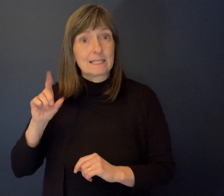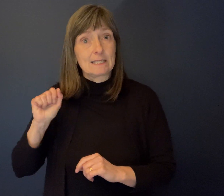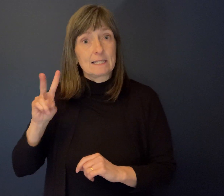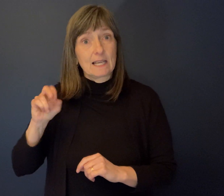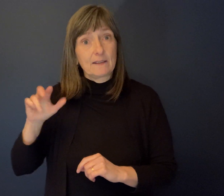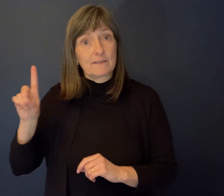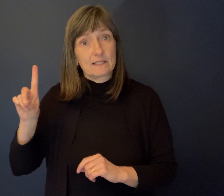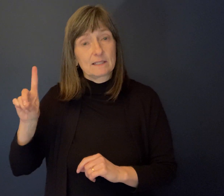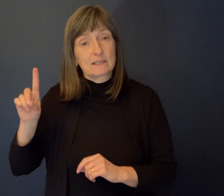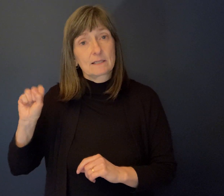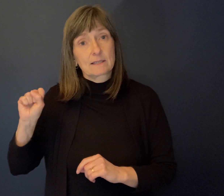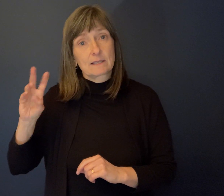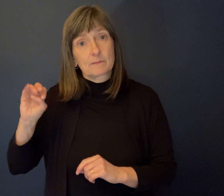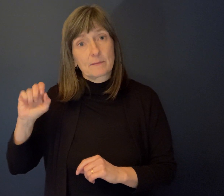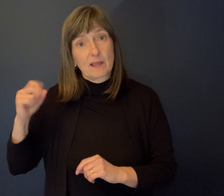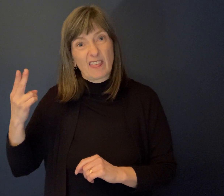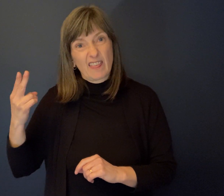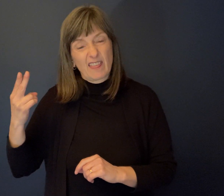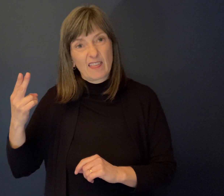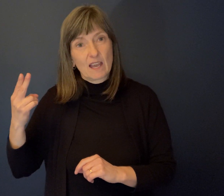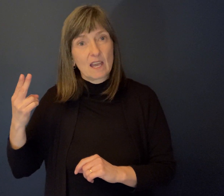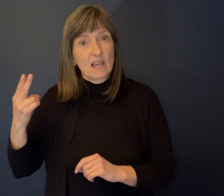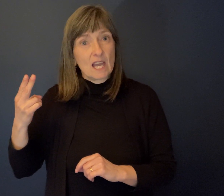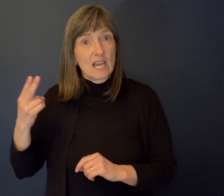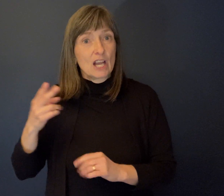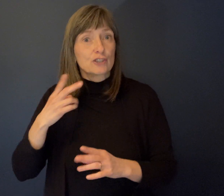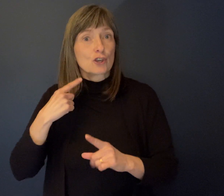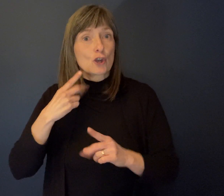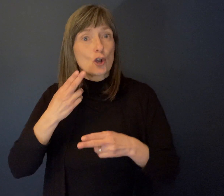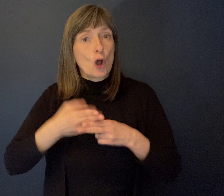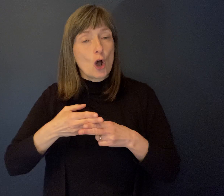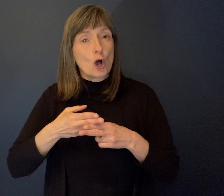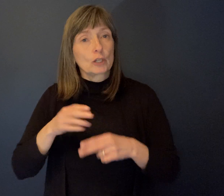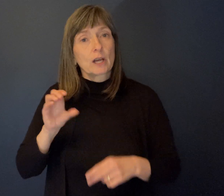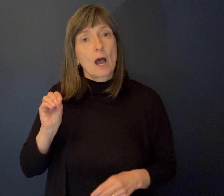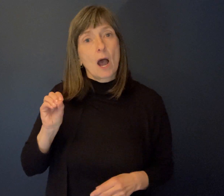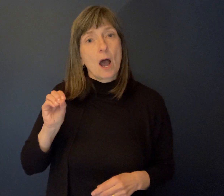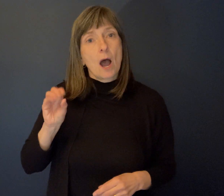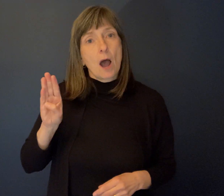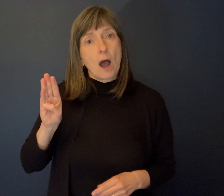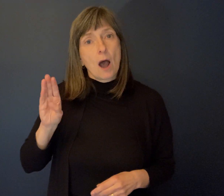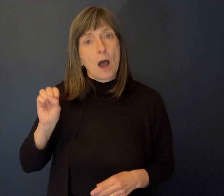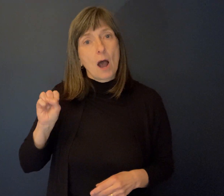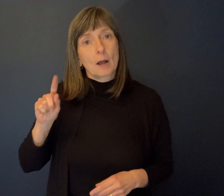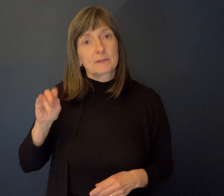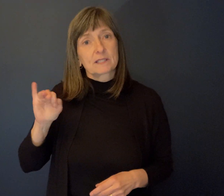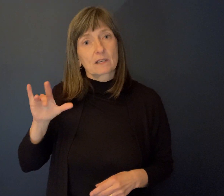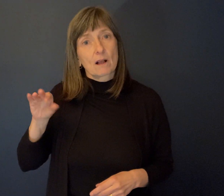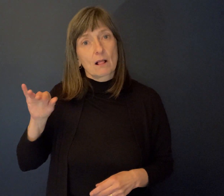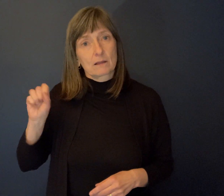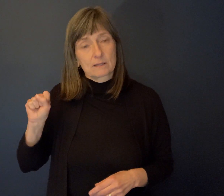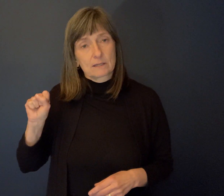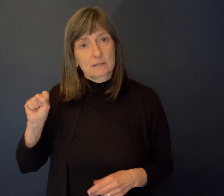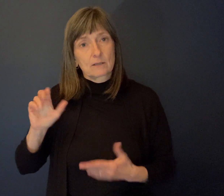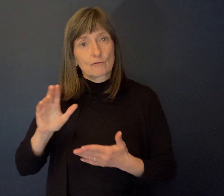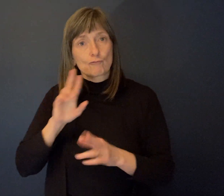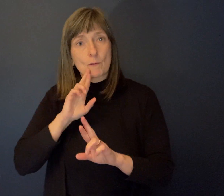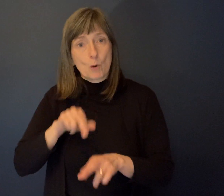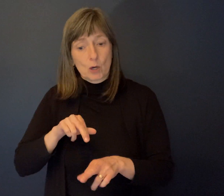it was, I think it's probably one of the most important documents within Canadian disability history. I'm speaking of that.